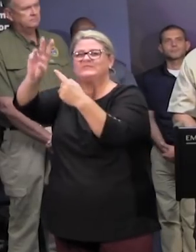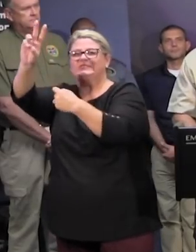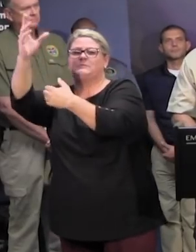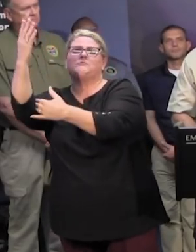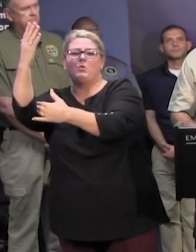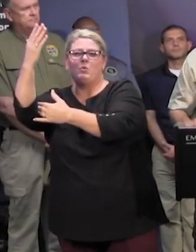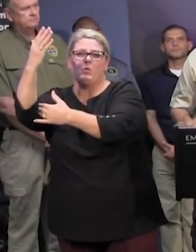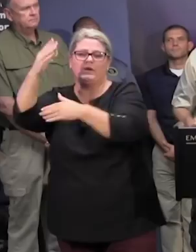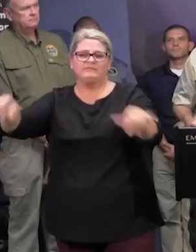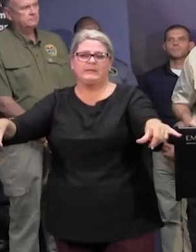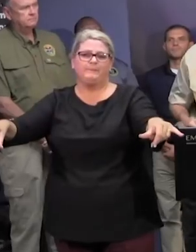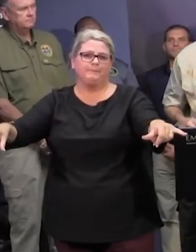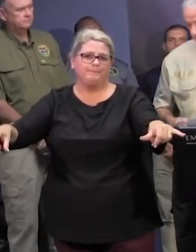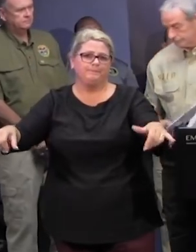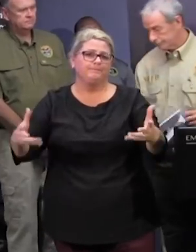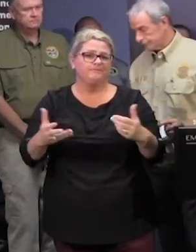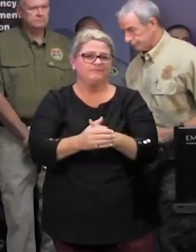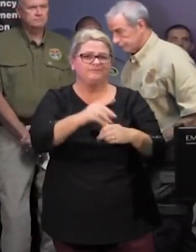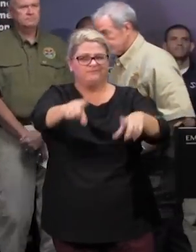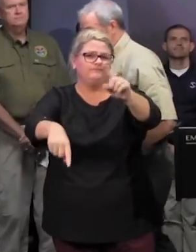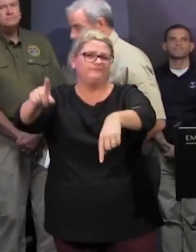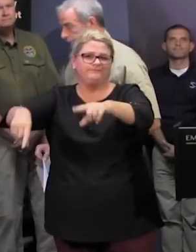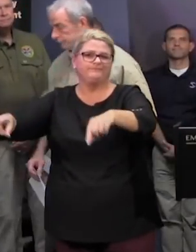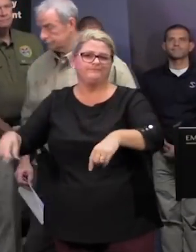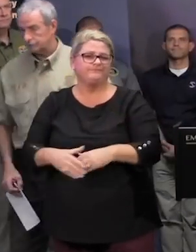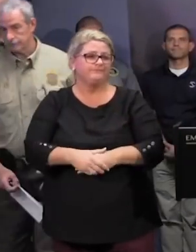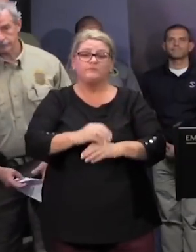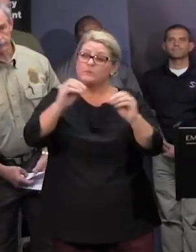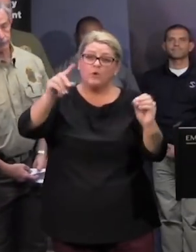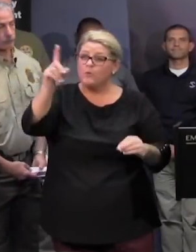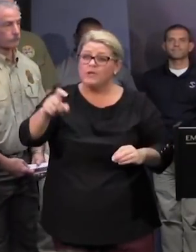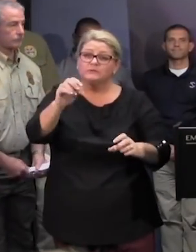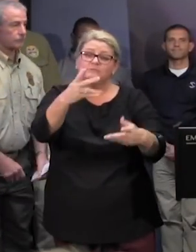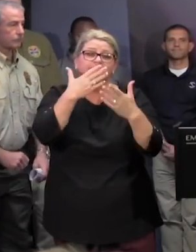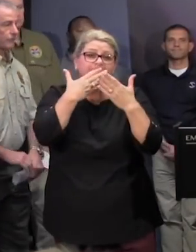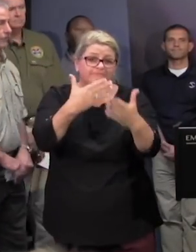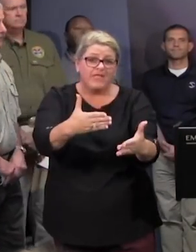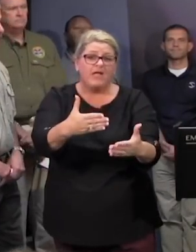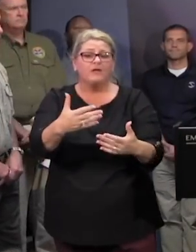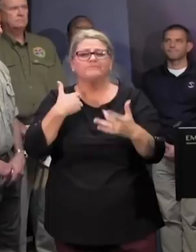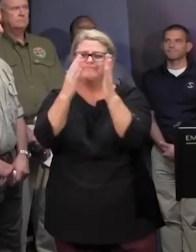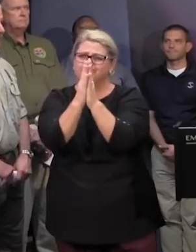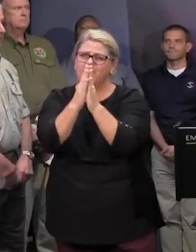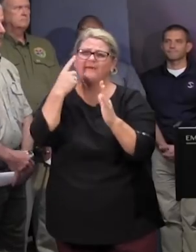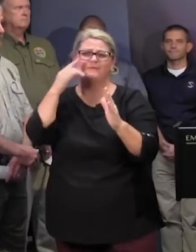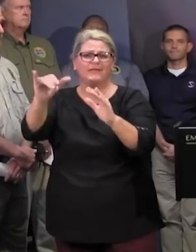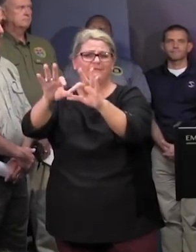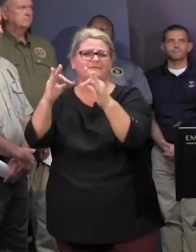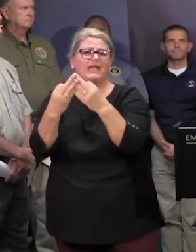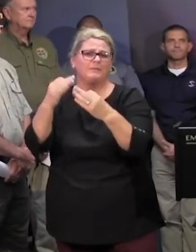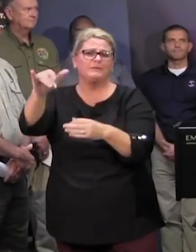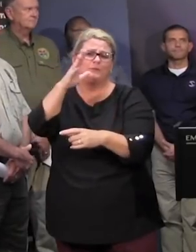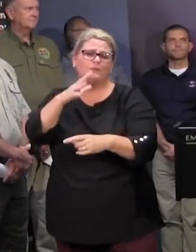other questions well y'all thank you very much and again our hearts and prayers go out to the family